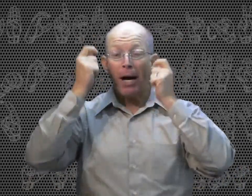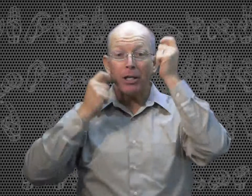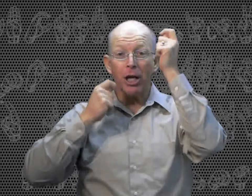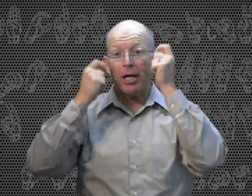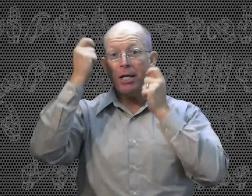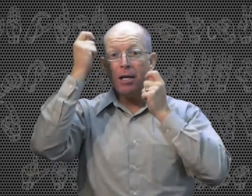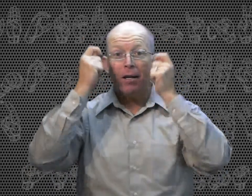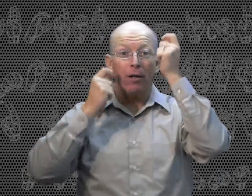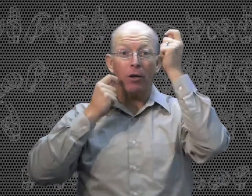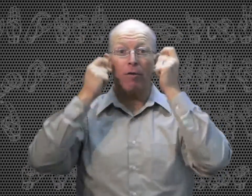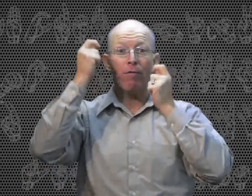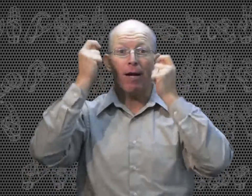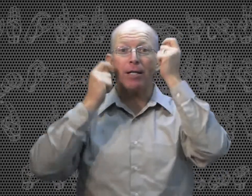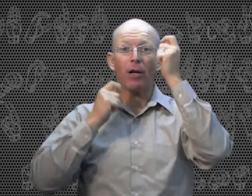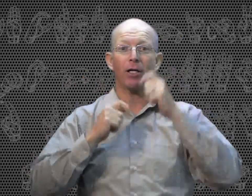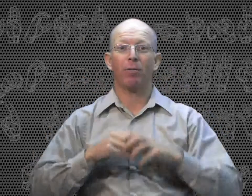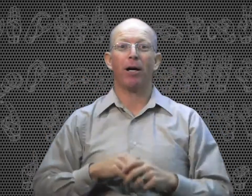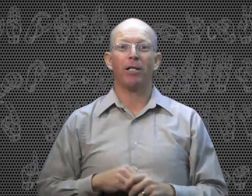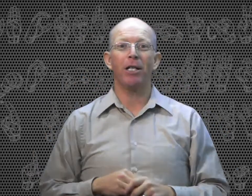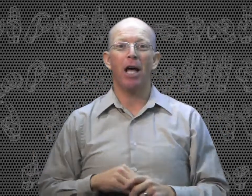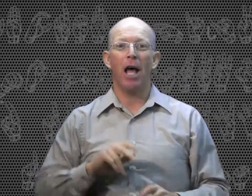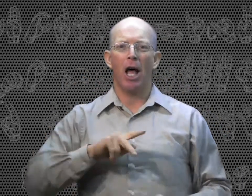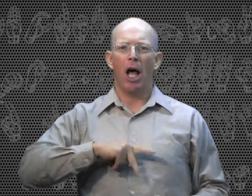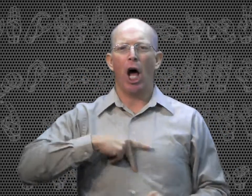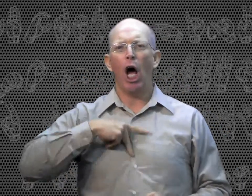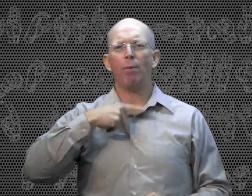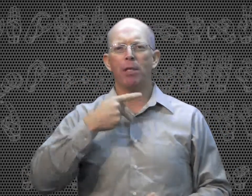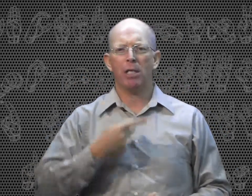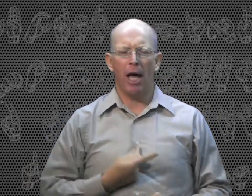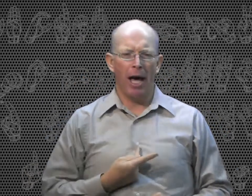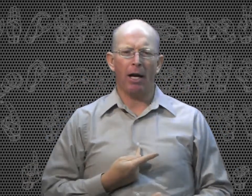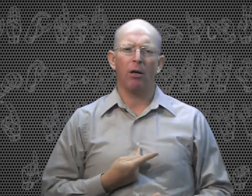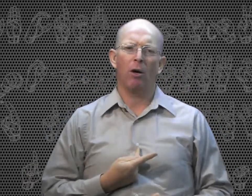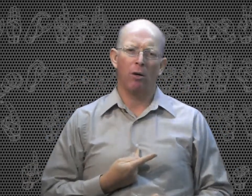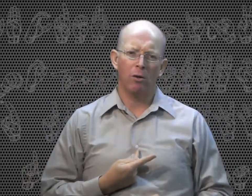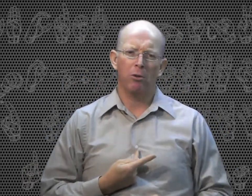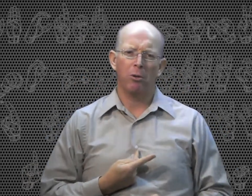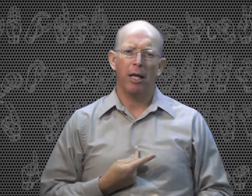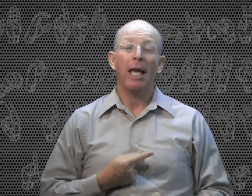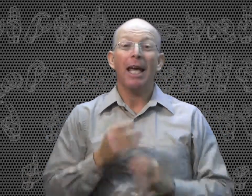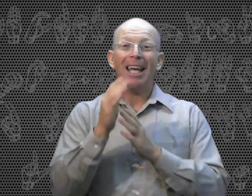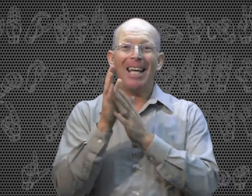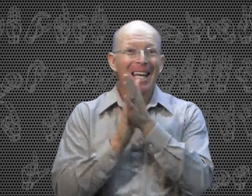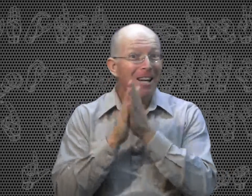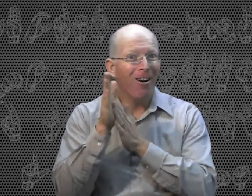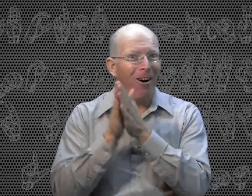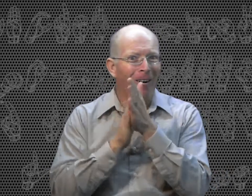Expression. Good facial expression. Good Upset. Eager.